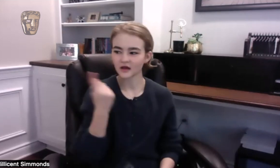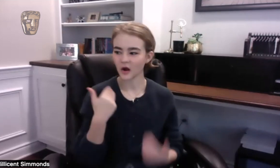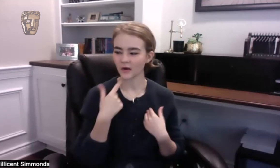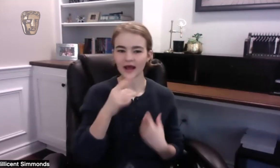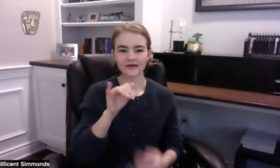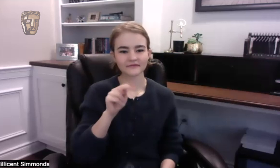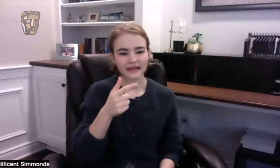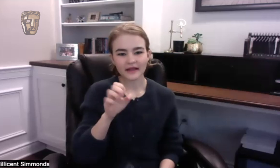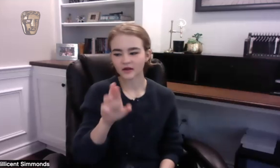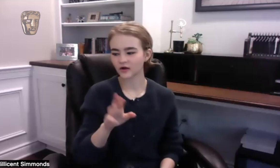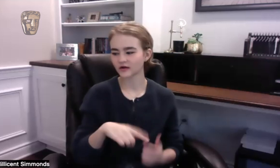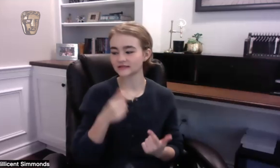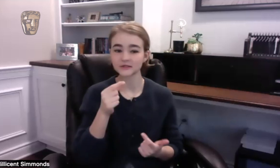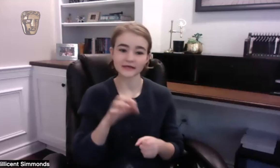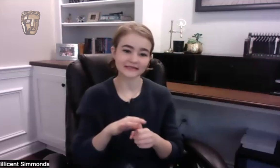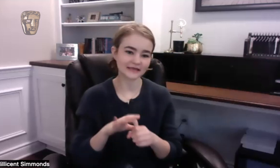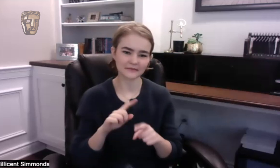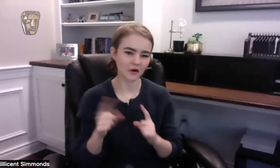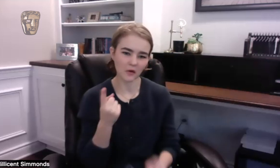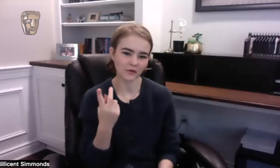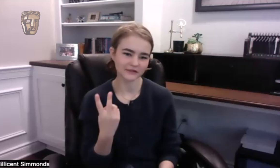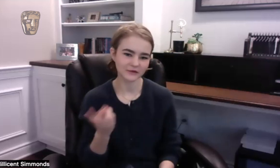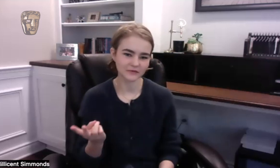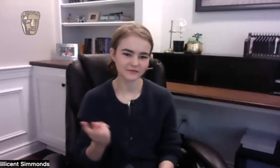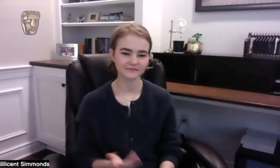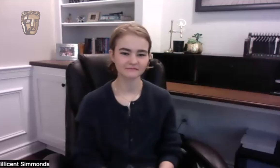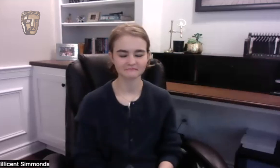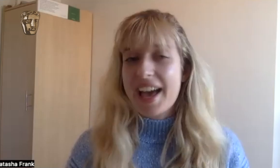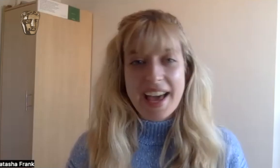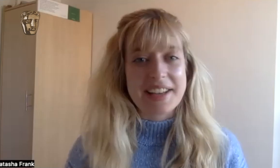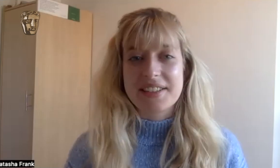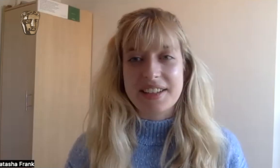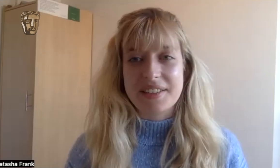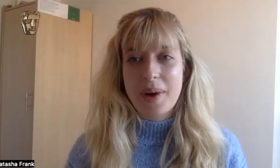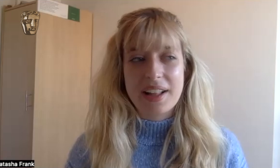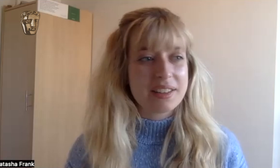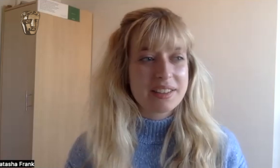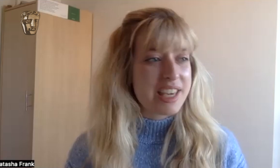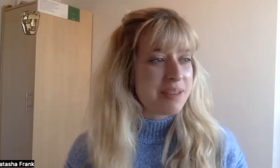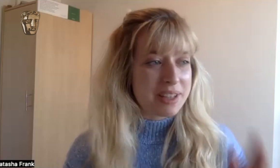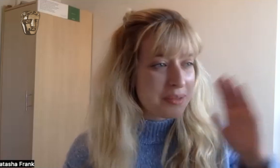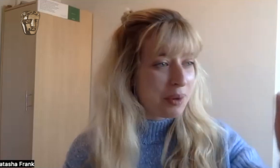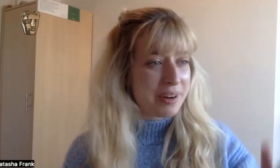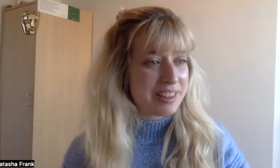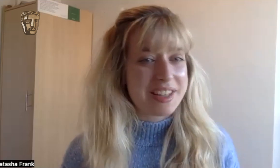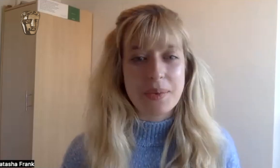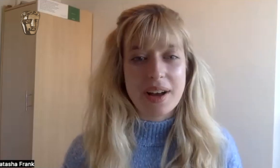I've had ginger, green tea. Those are the only two I like. Excellent. Well, keep exploring the tea world.